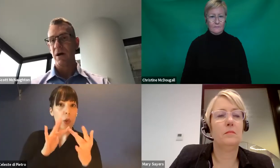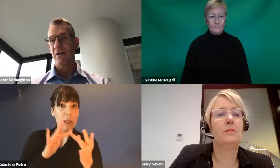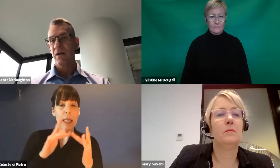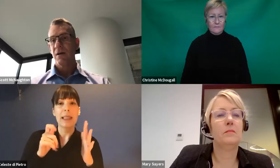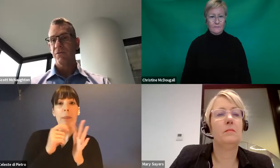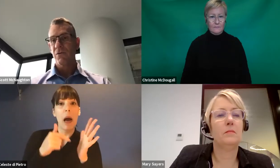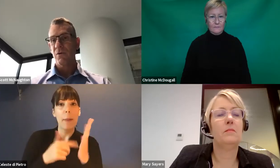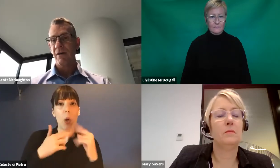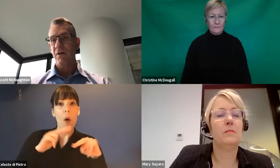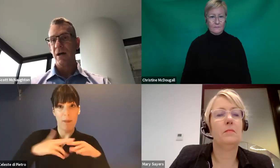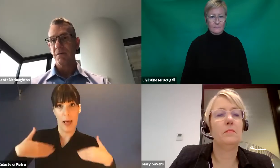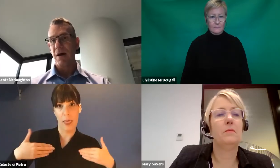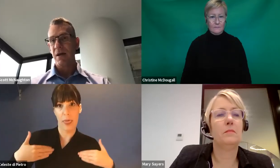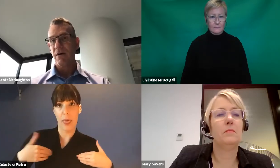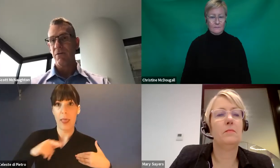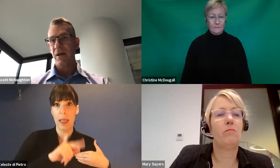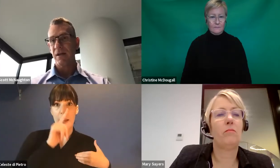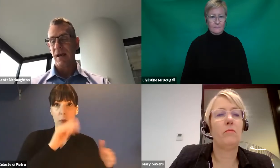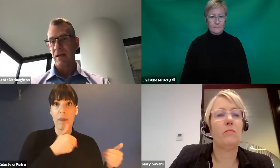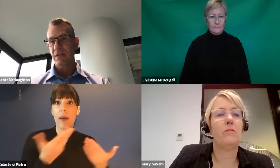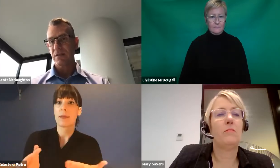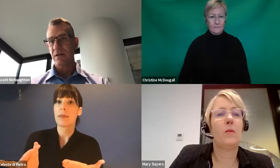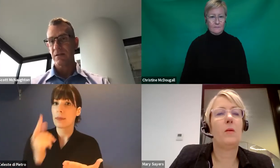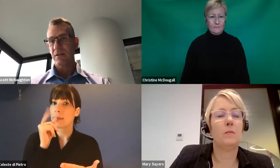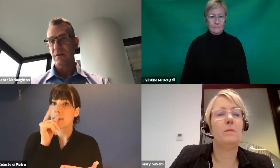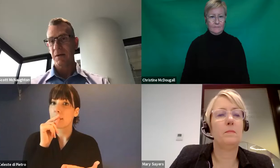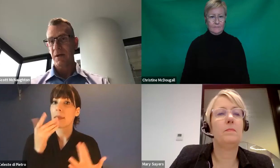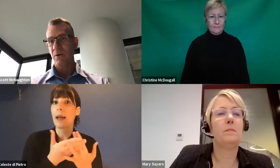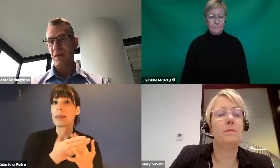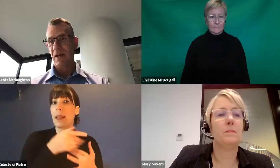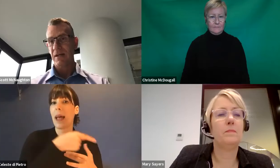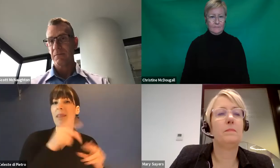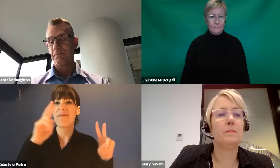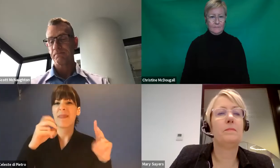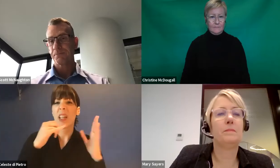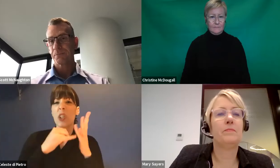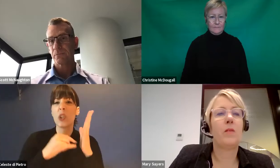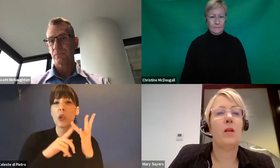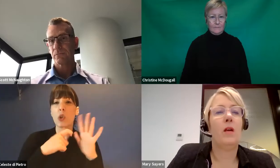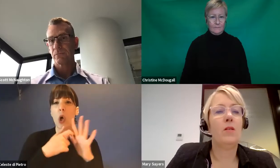stockpile through via the Department of Health and get access to the PPE equipment they need.